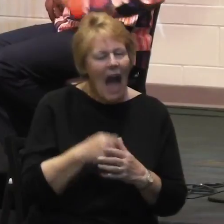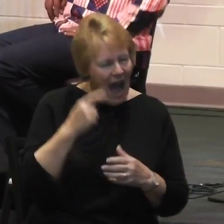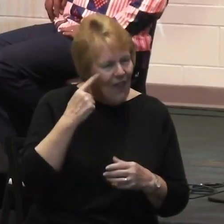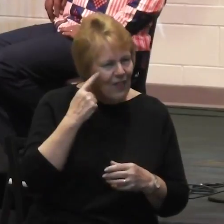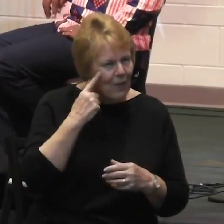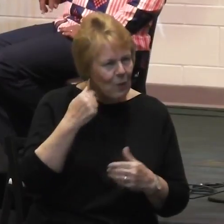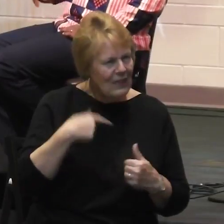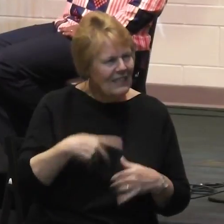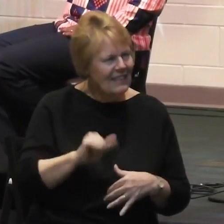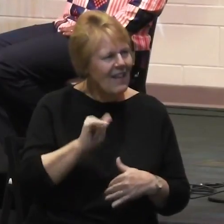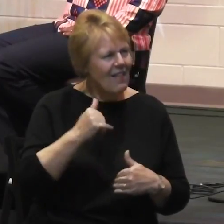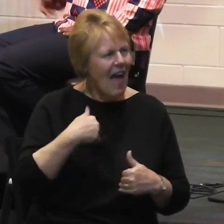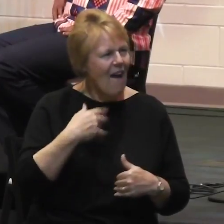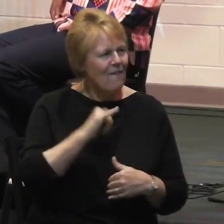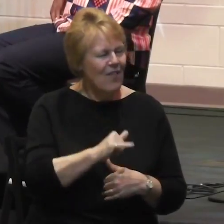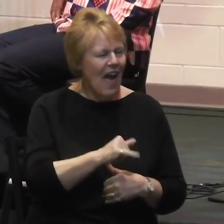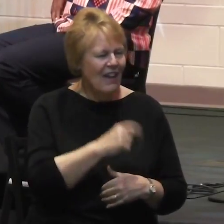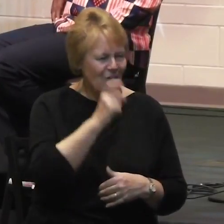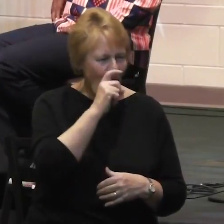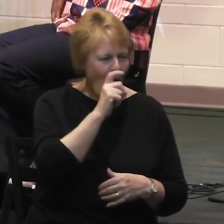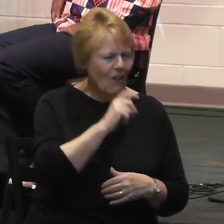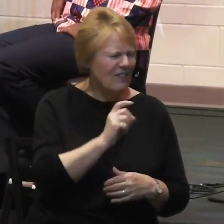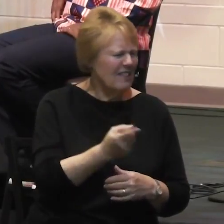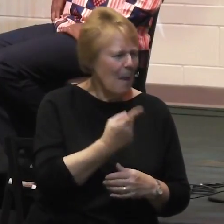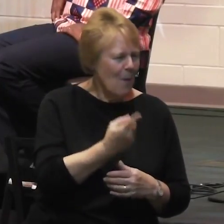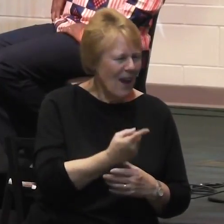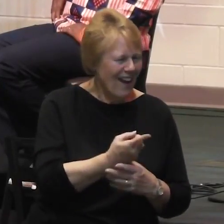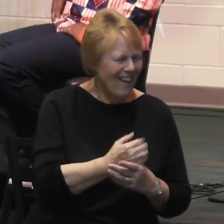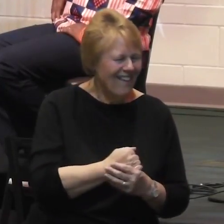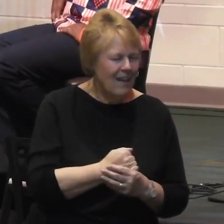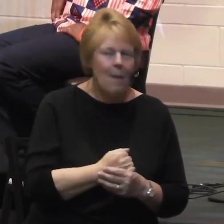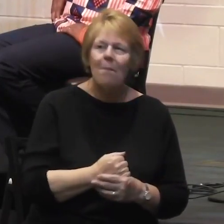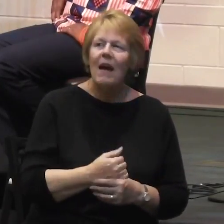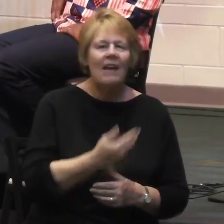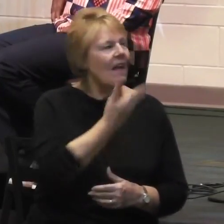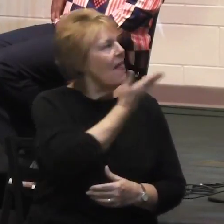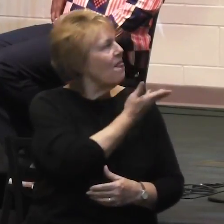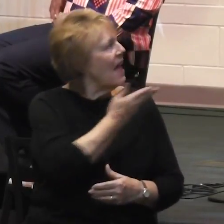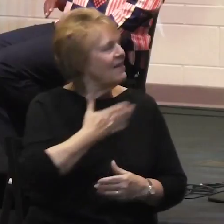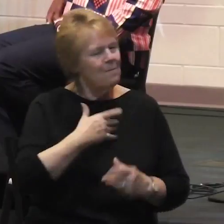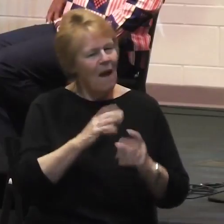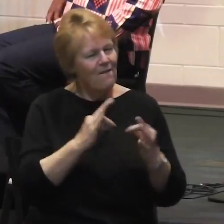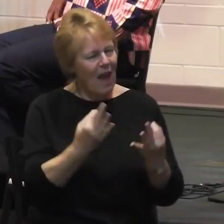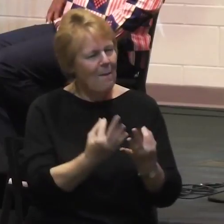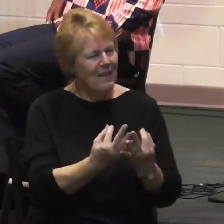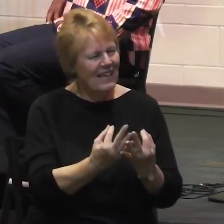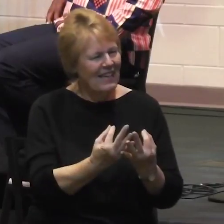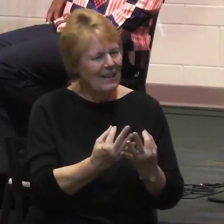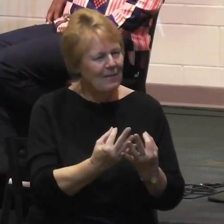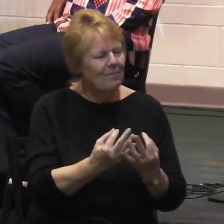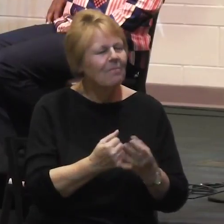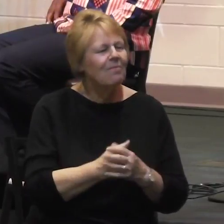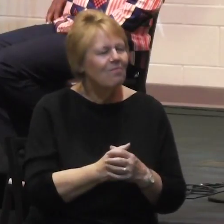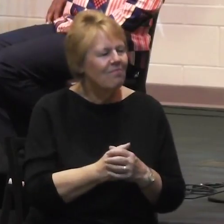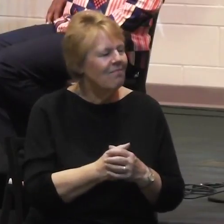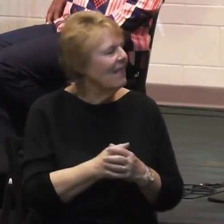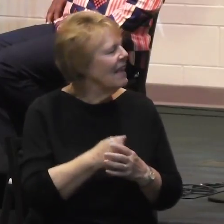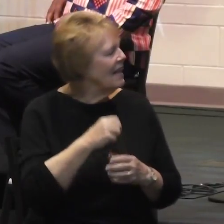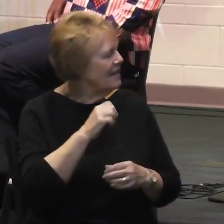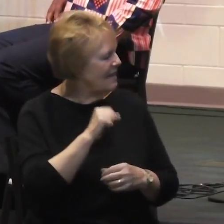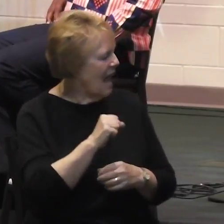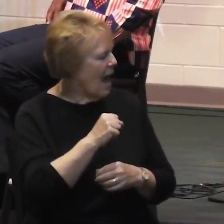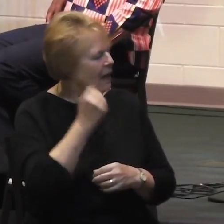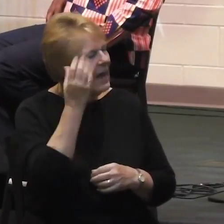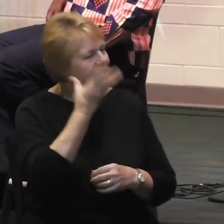there somewhere, you know. Yeah. So, that's my family. Yeah. And, yeah, what a beautiful family.